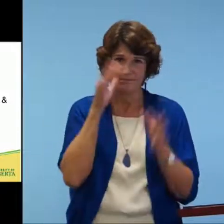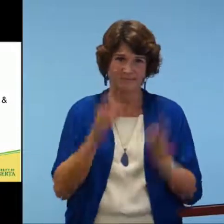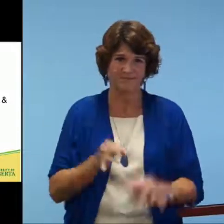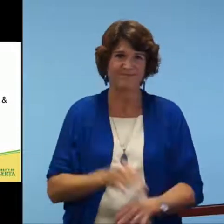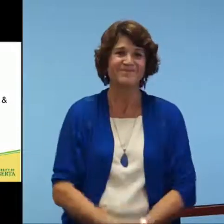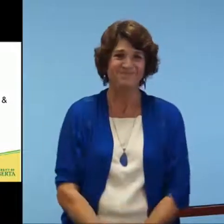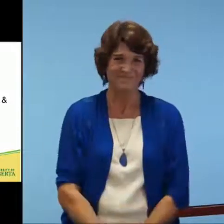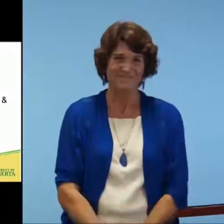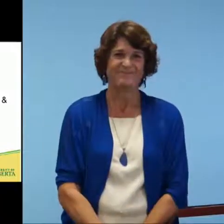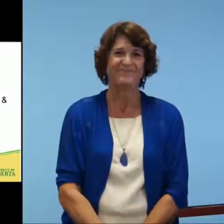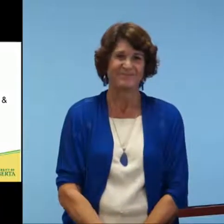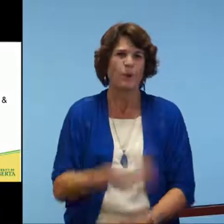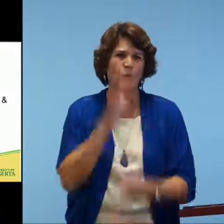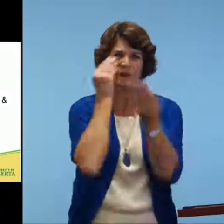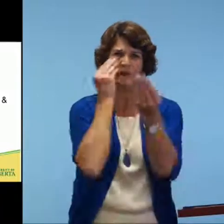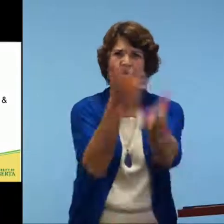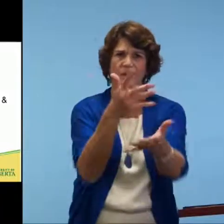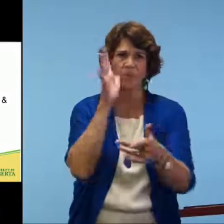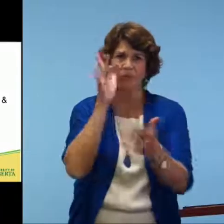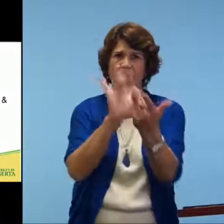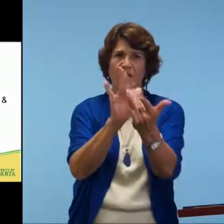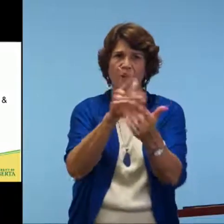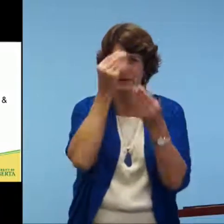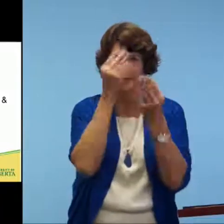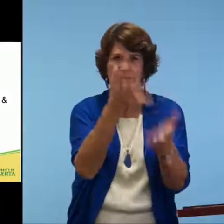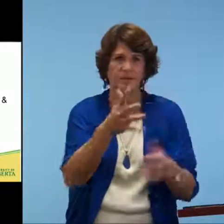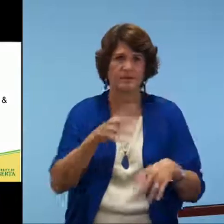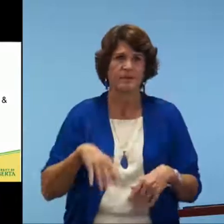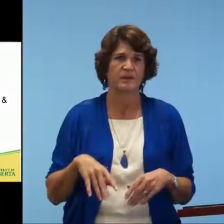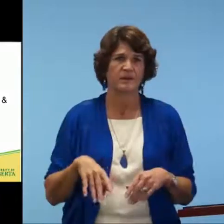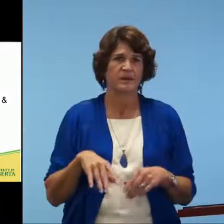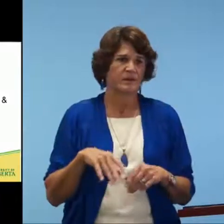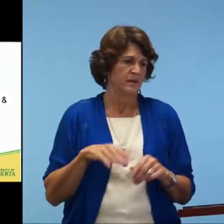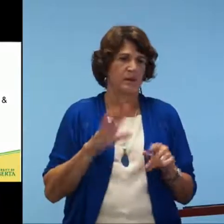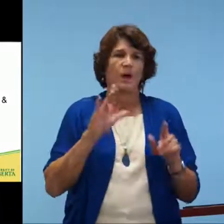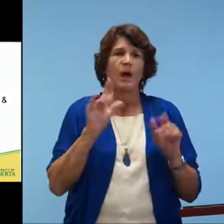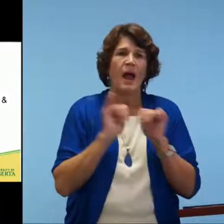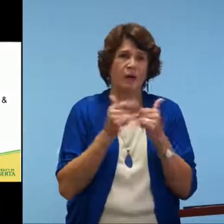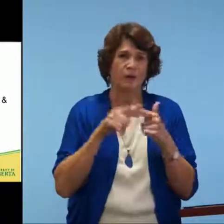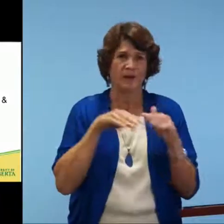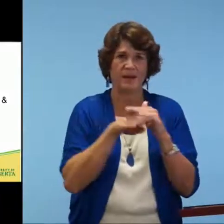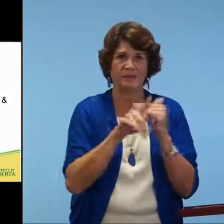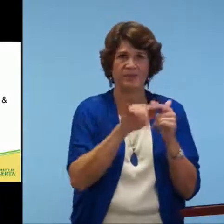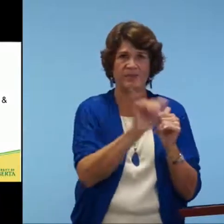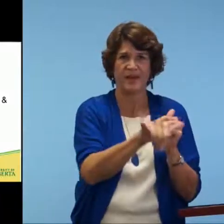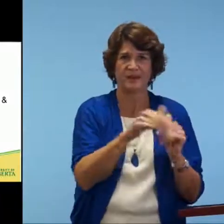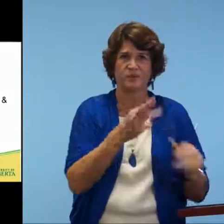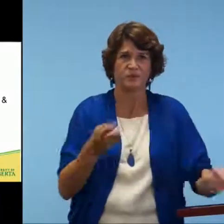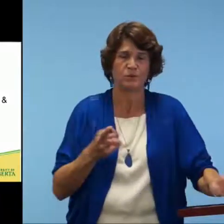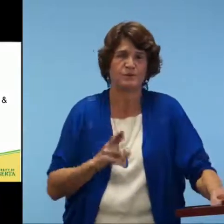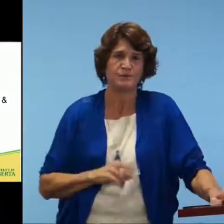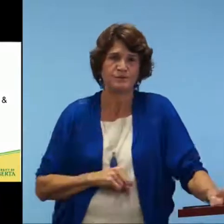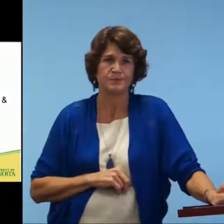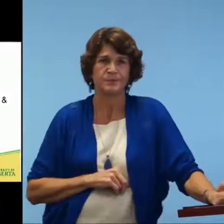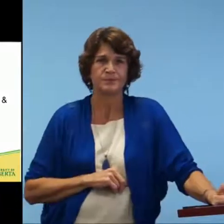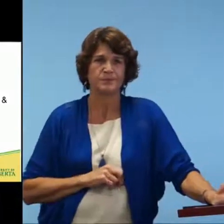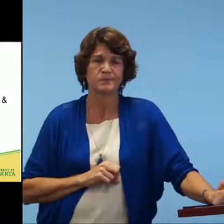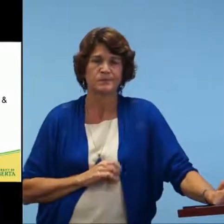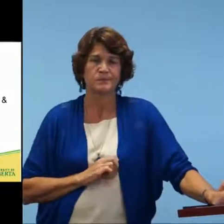it will be out in the summertime ready to go. I will let you know when it's ready to, how to access it, I guess.